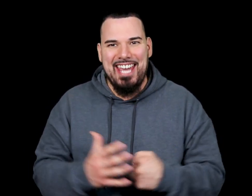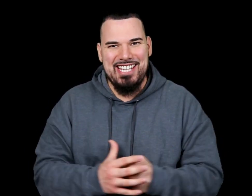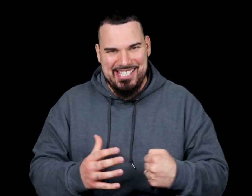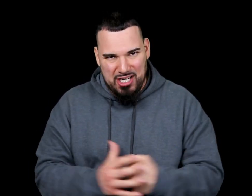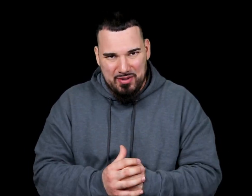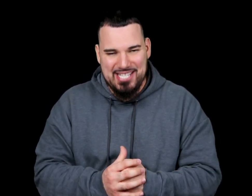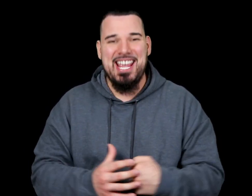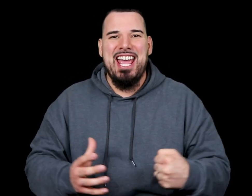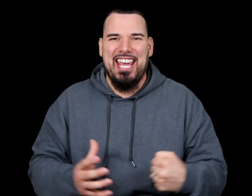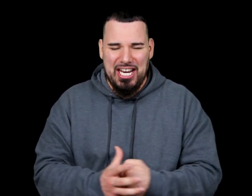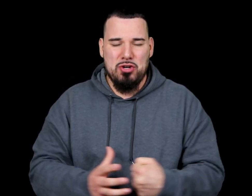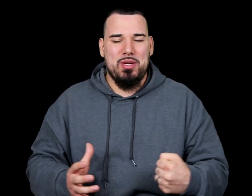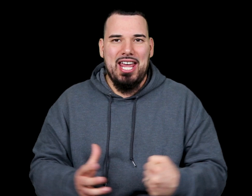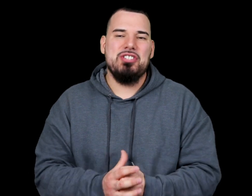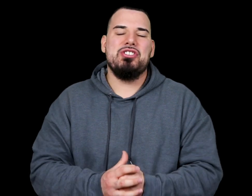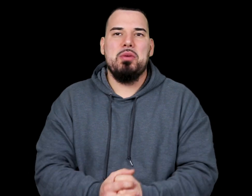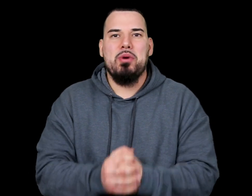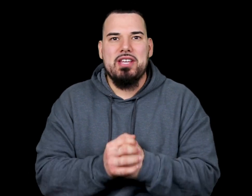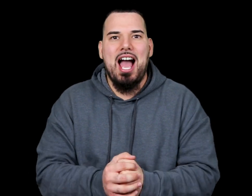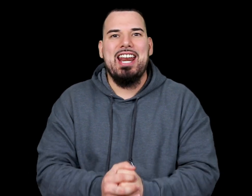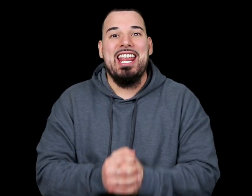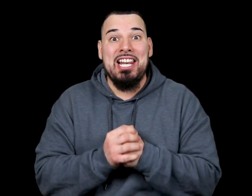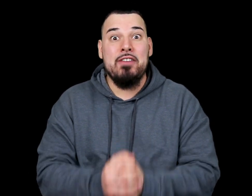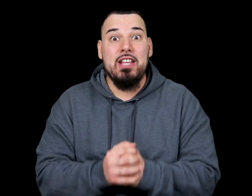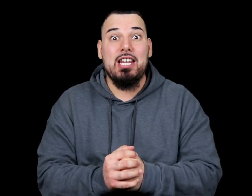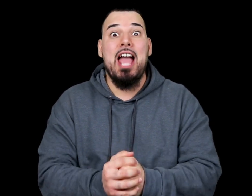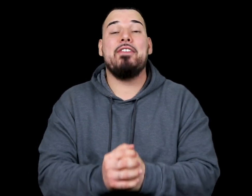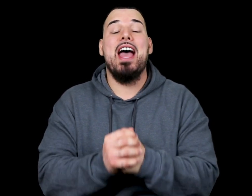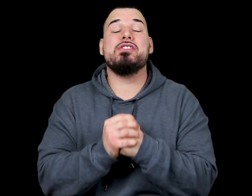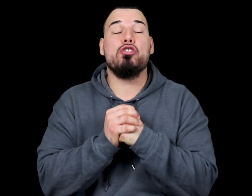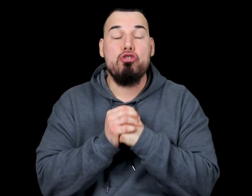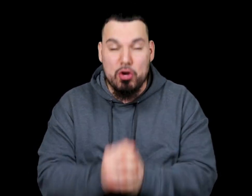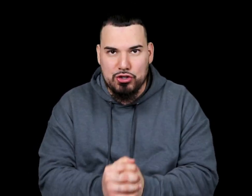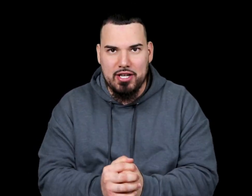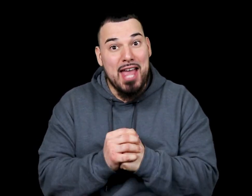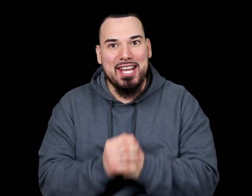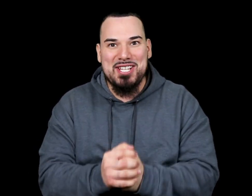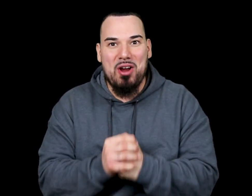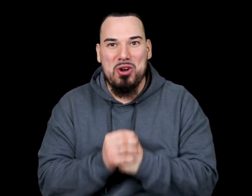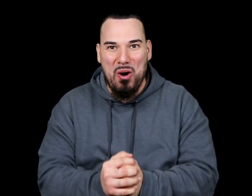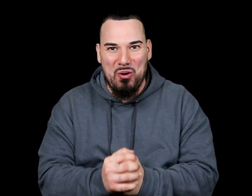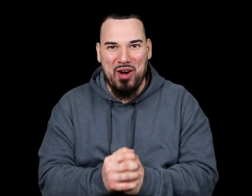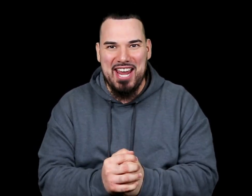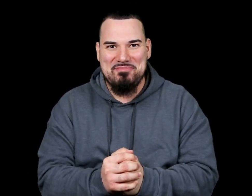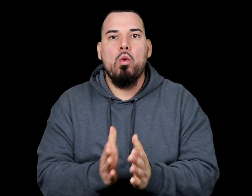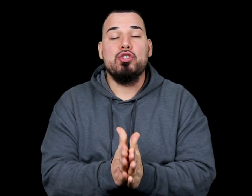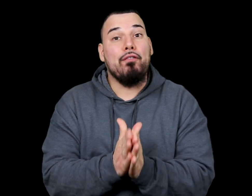get serious in your relationship with God and living life as a Christian. That is our goal, right? Once you